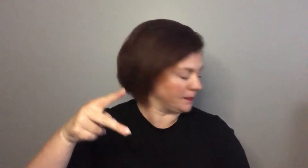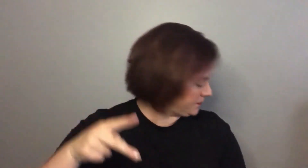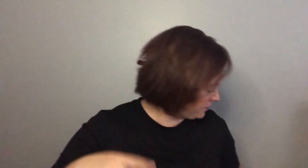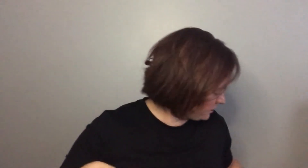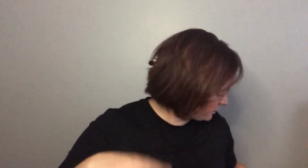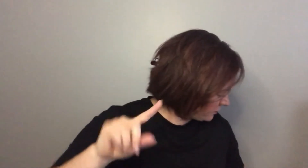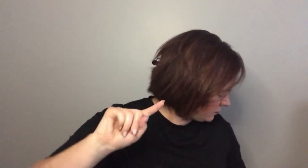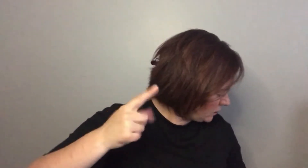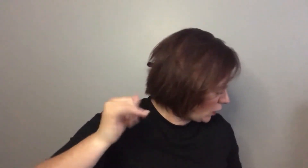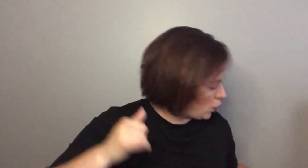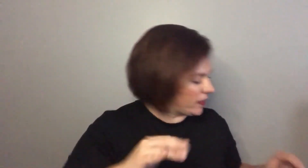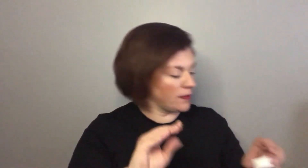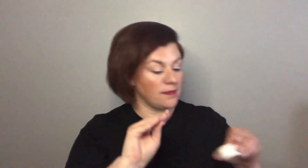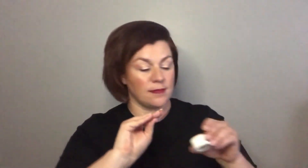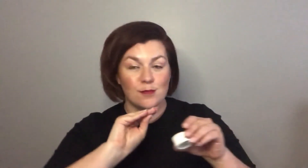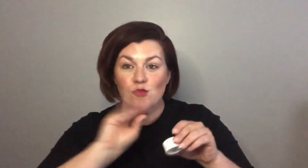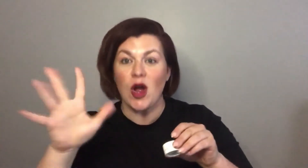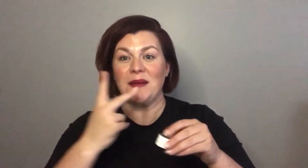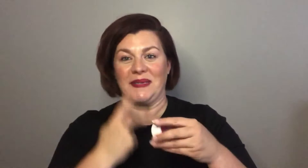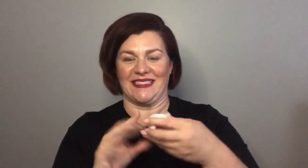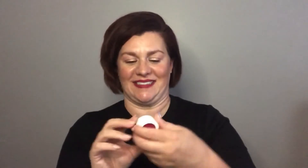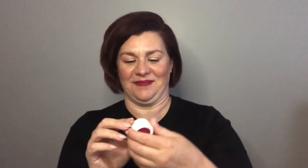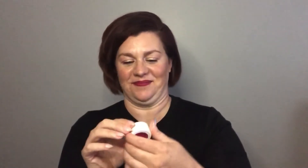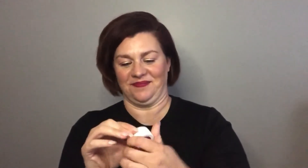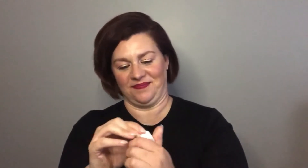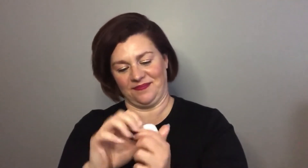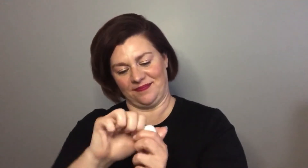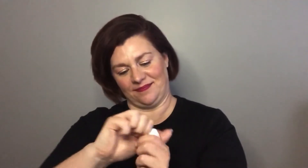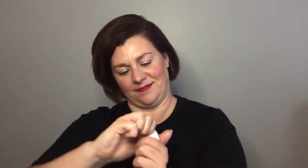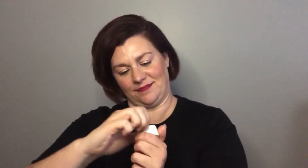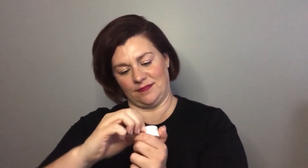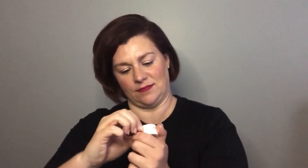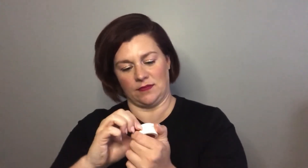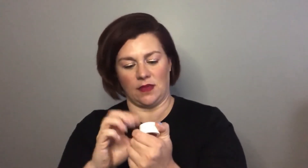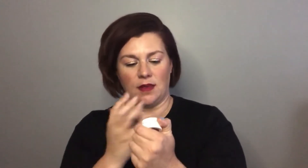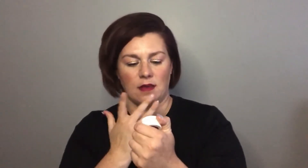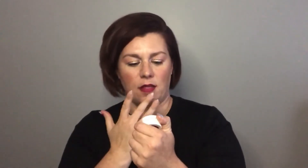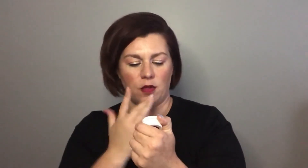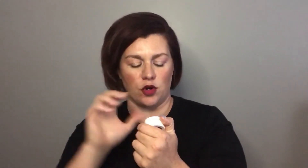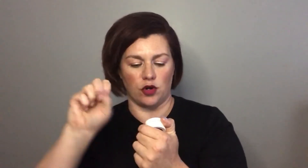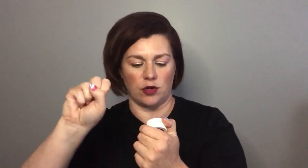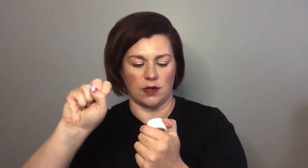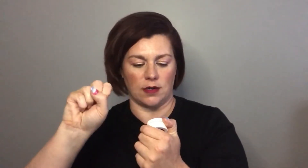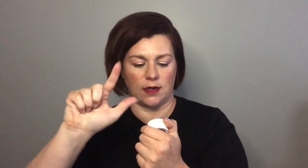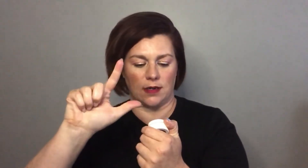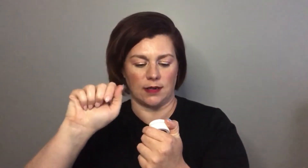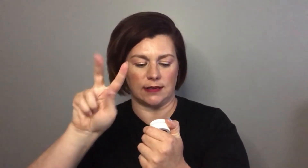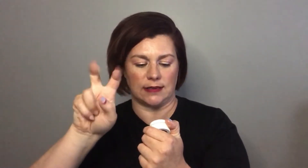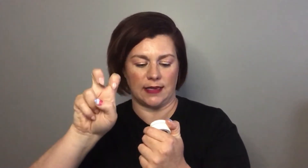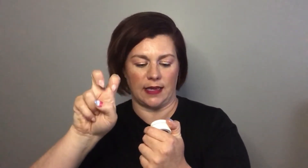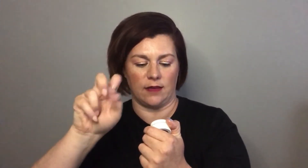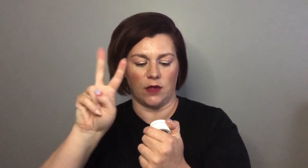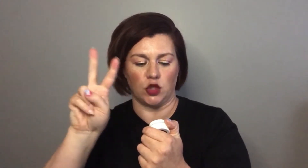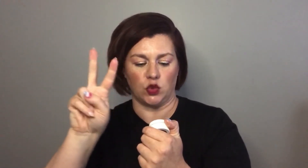that I'm going to use they're all from Colourpop this one is bright pink and this is